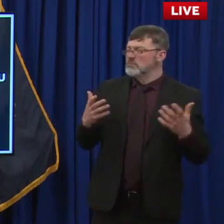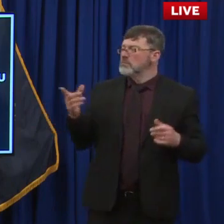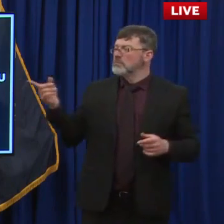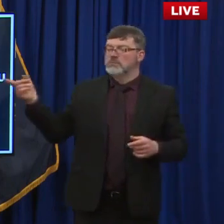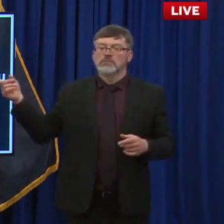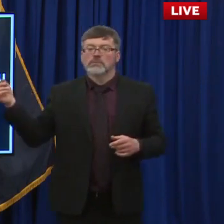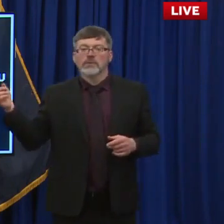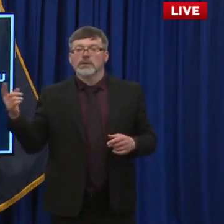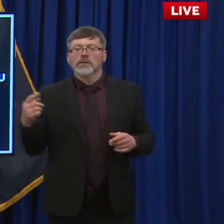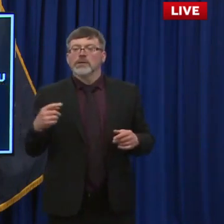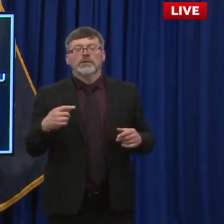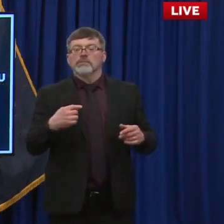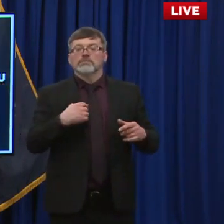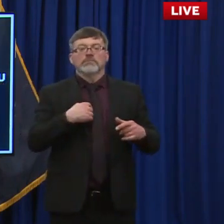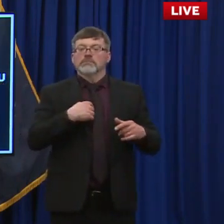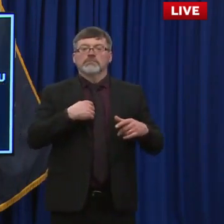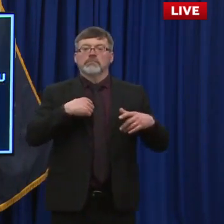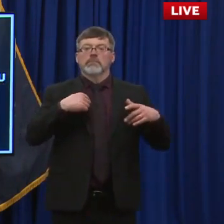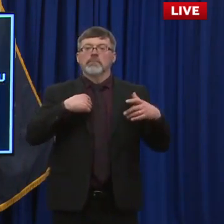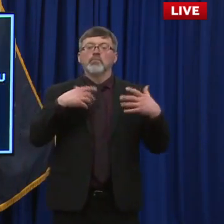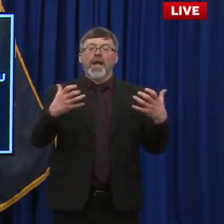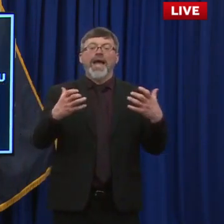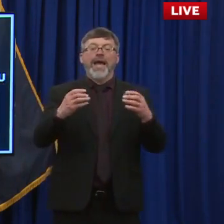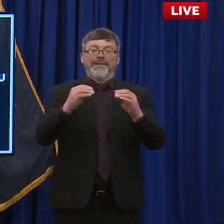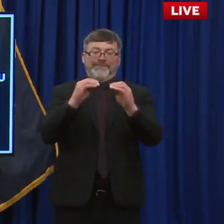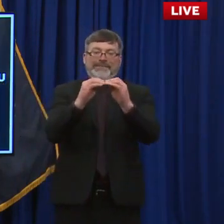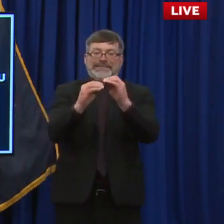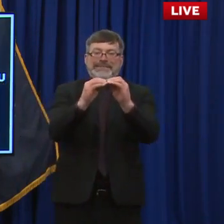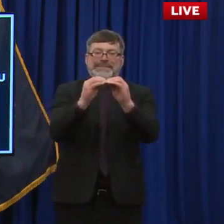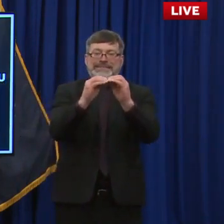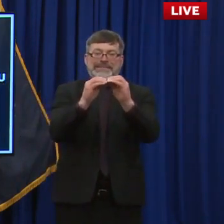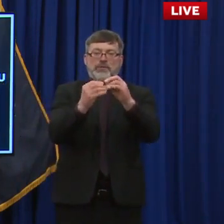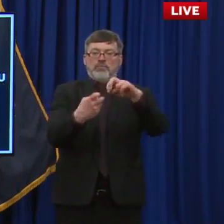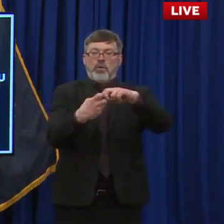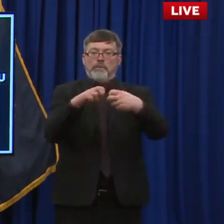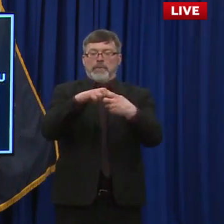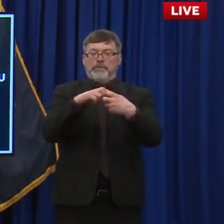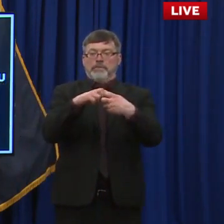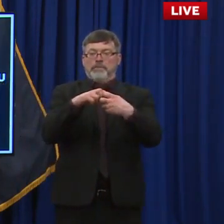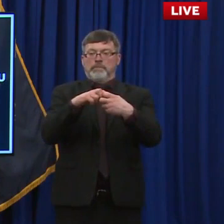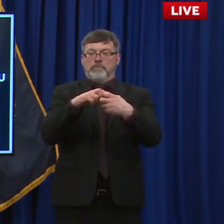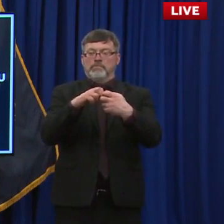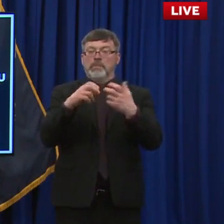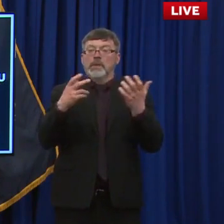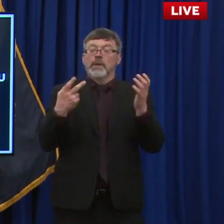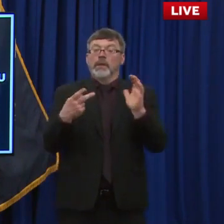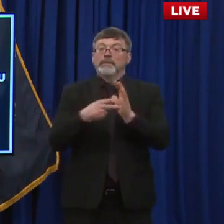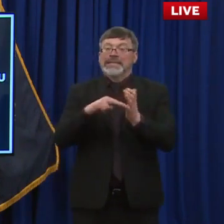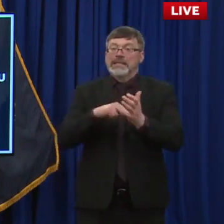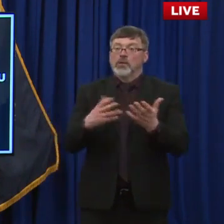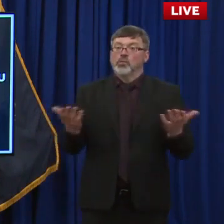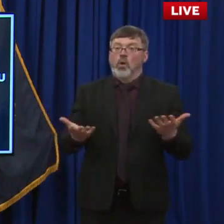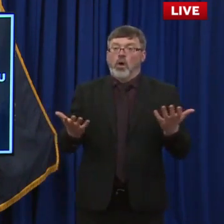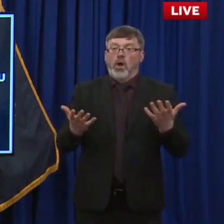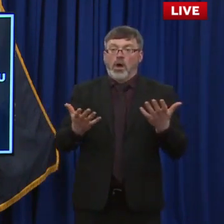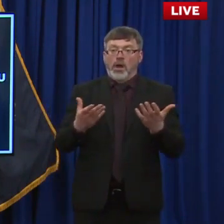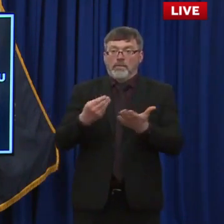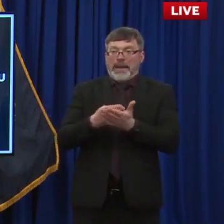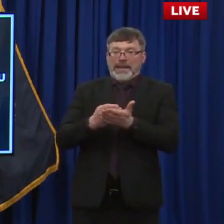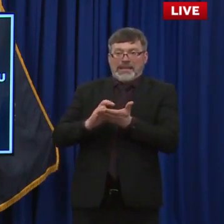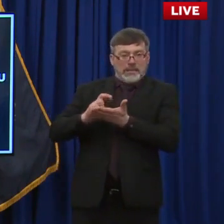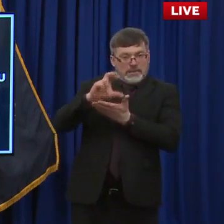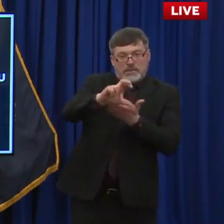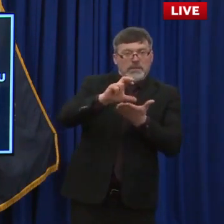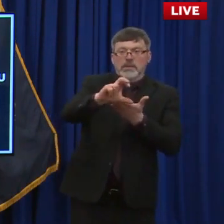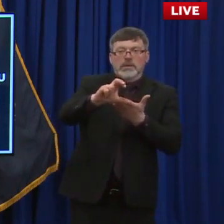spending allocation was unfair. There's no doubt. And that's what I really was holding up. And I think they should have held up, but we're just taking one, like one,